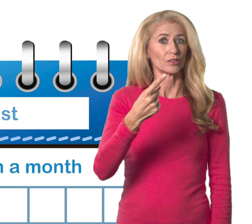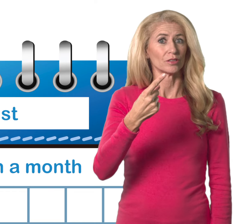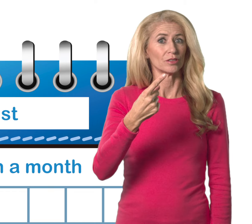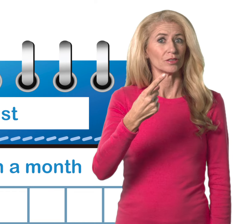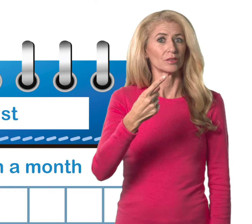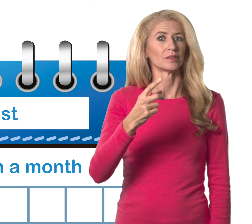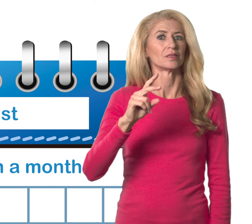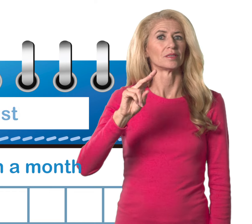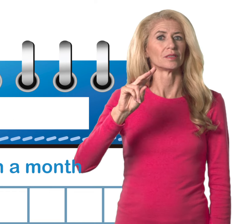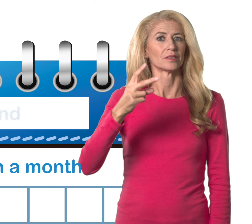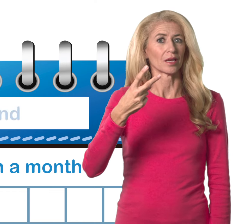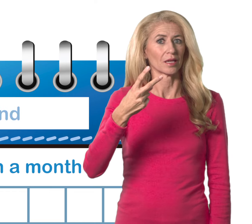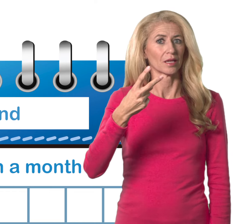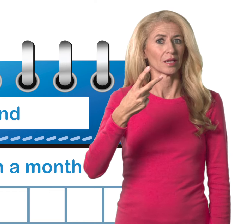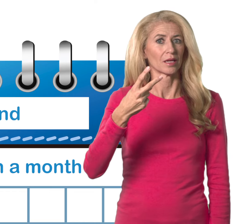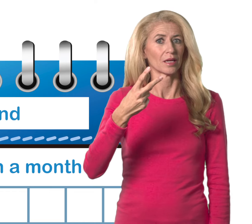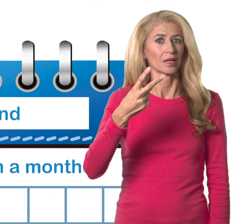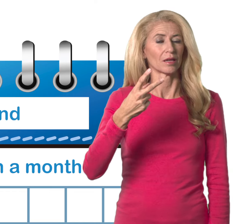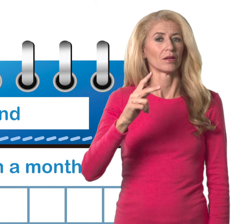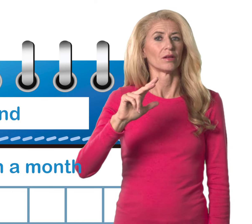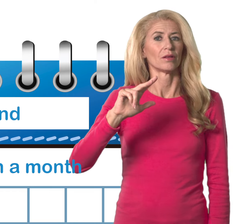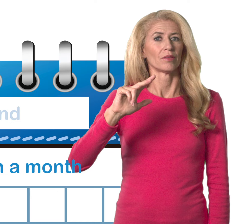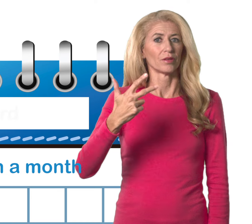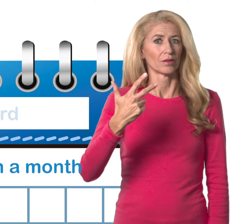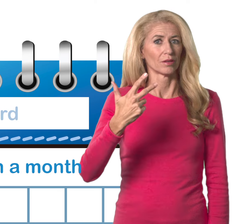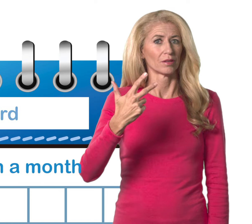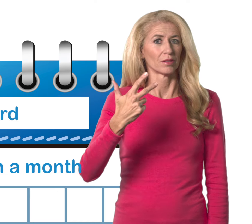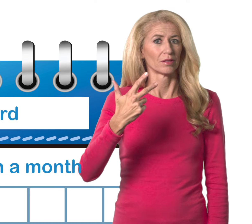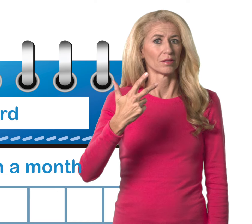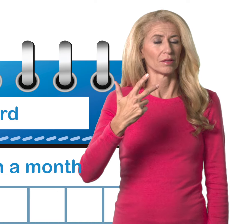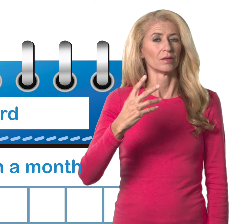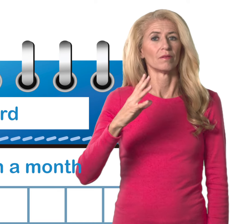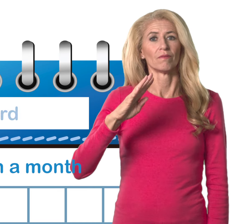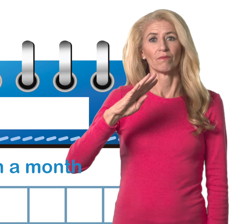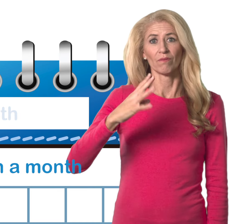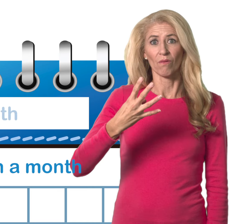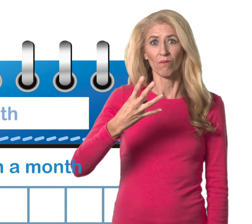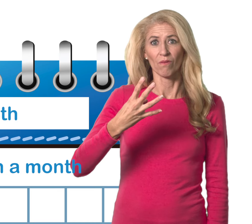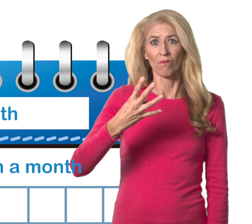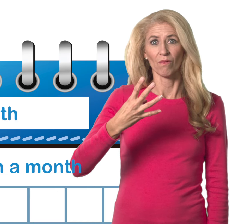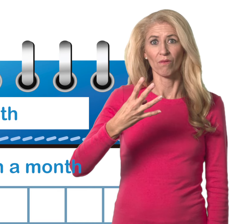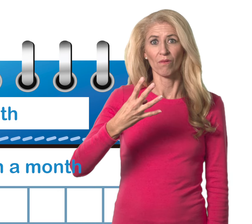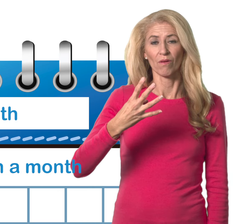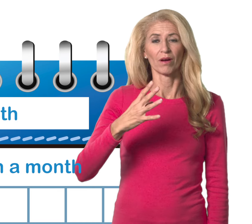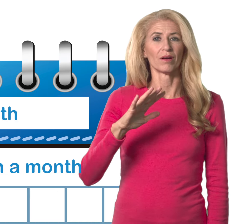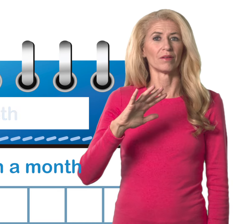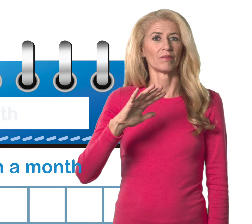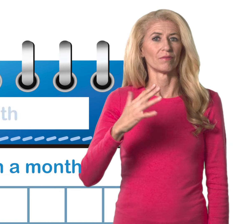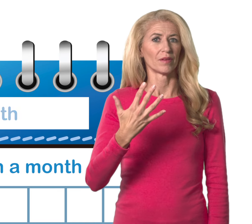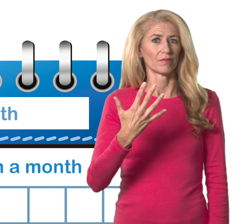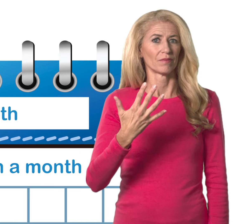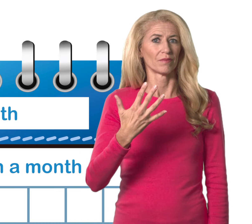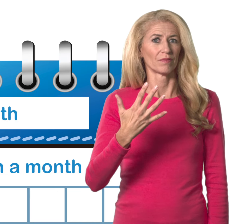You indicate their placement on the calendar. On the second, third, fourth, fifth,